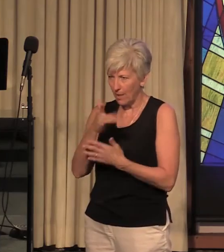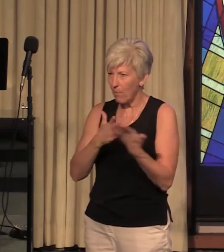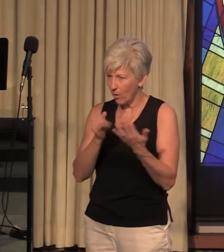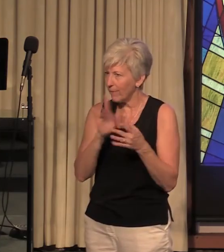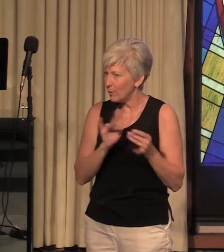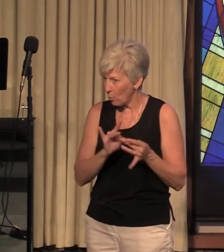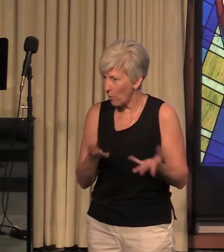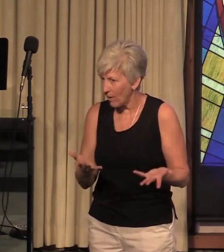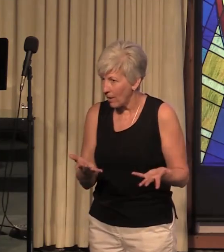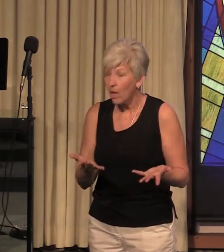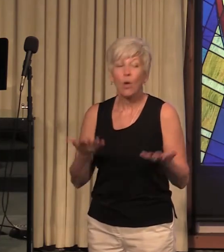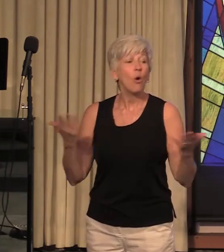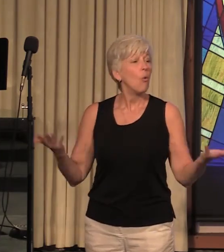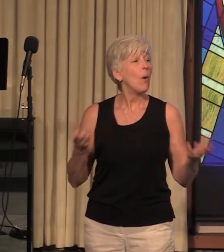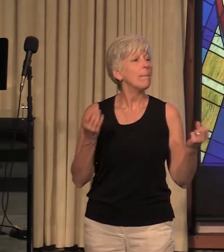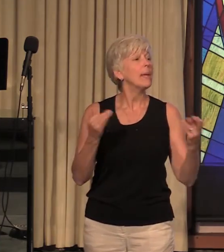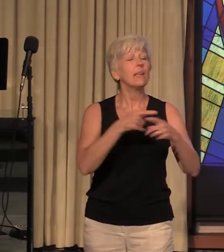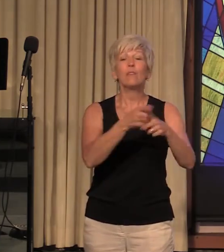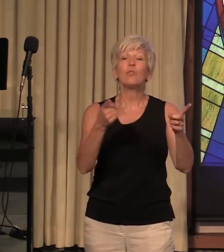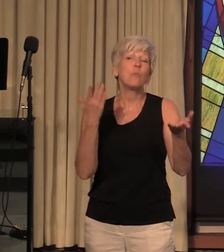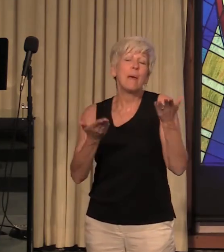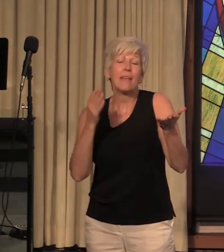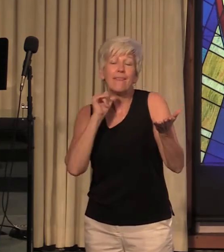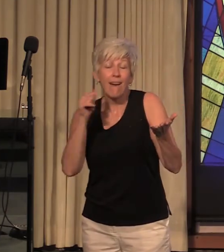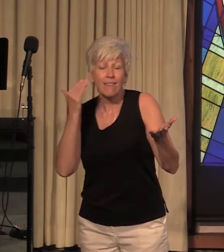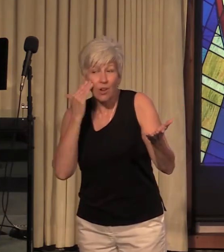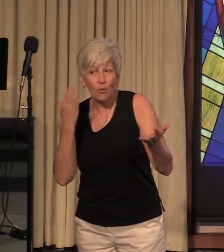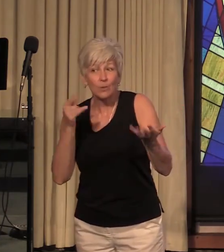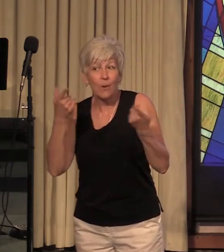what many of you may not know is what happened next